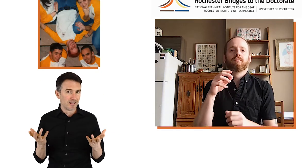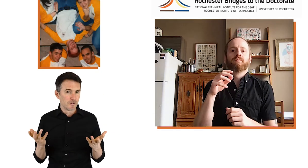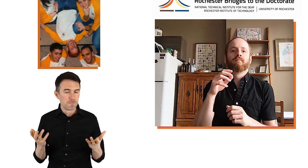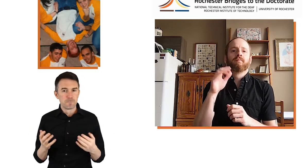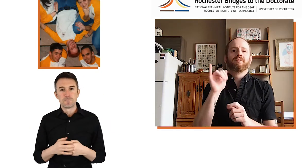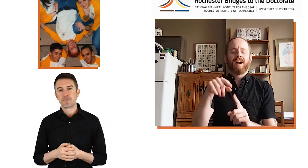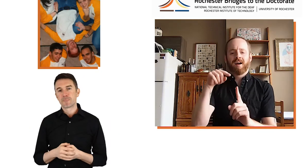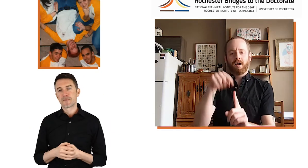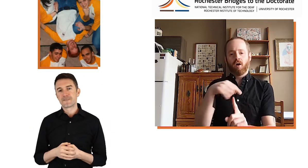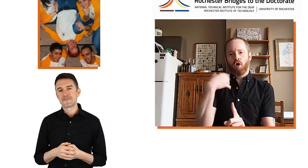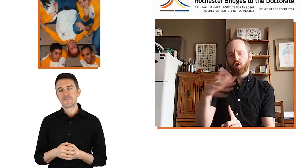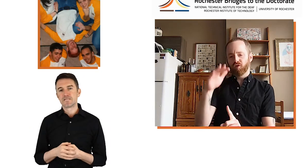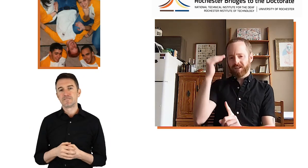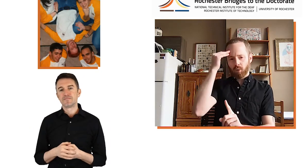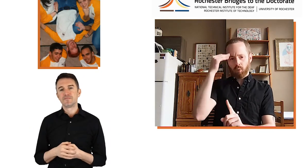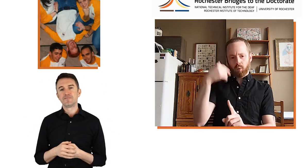competitions.